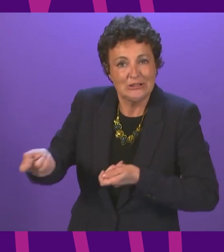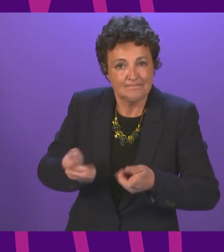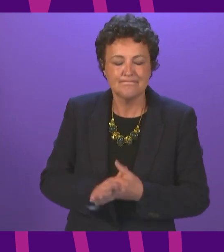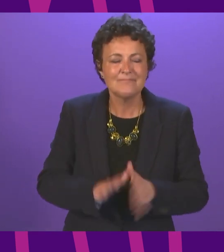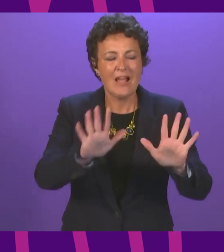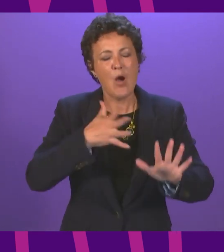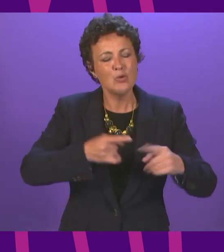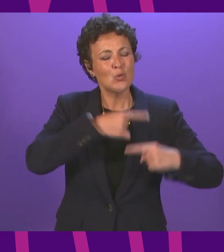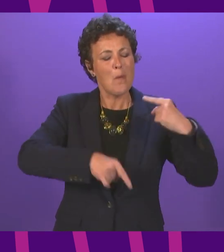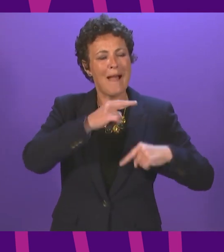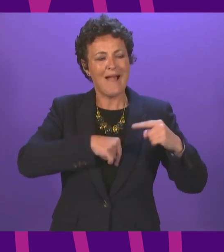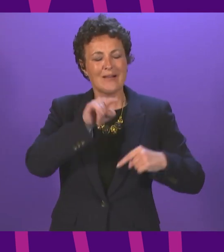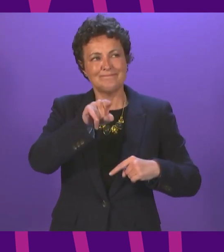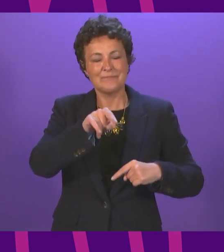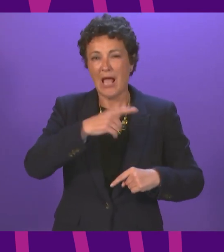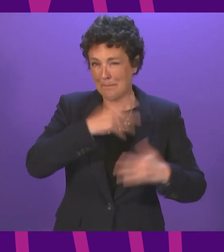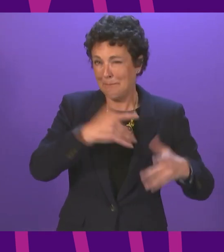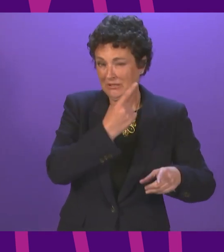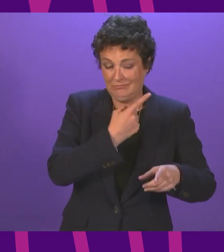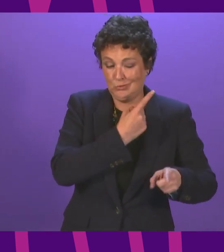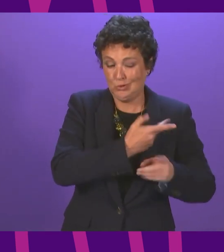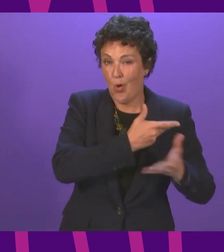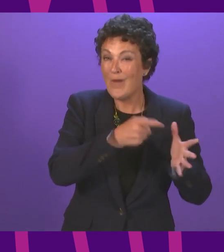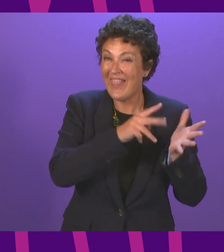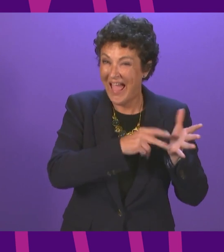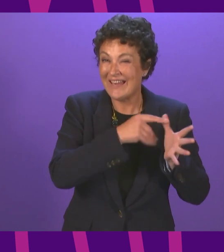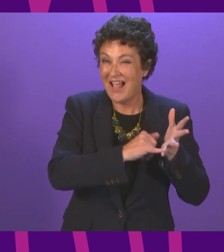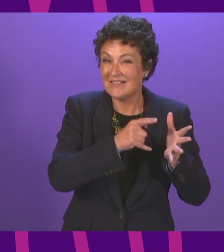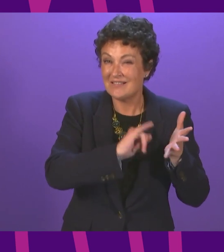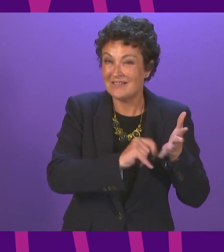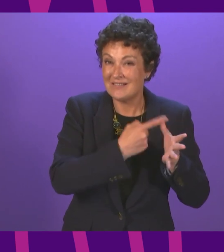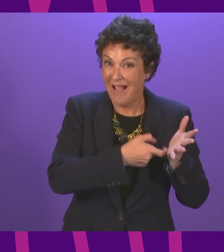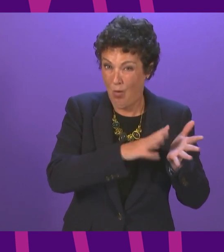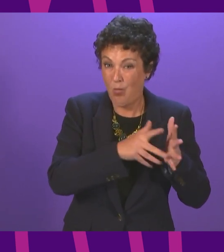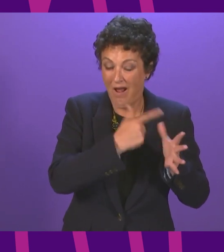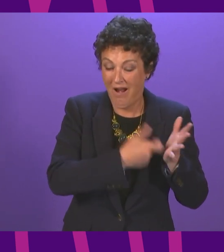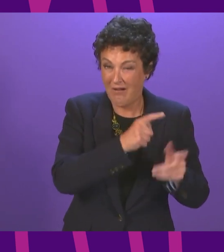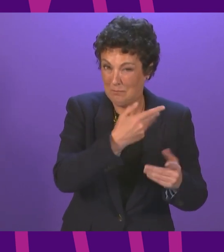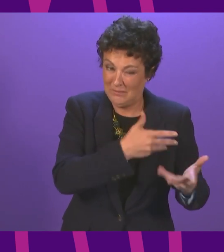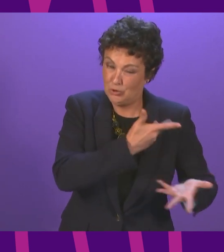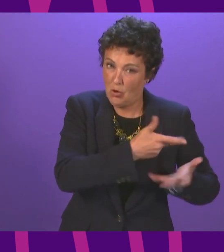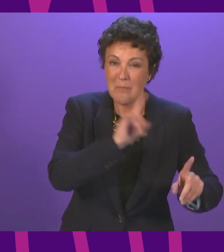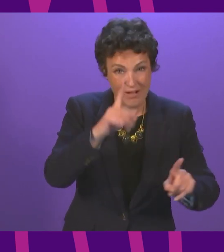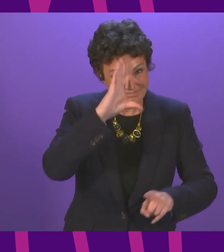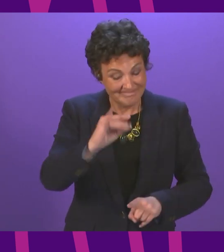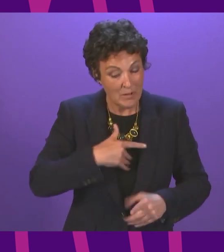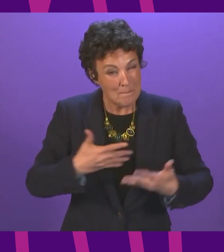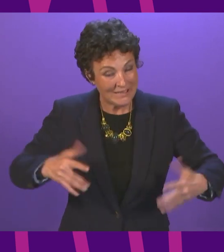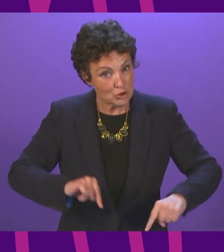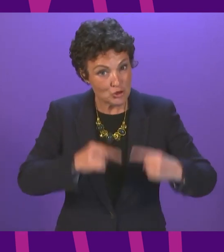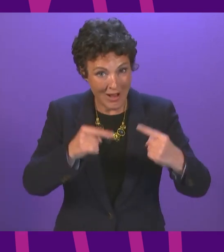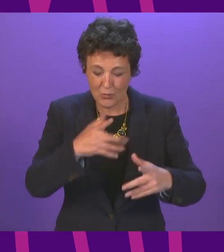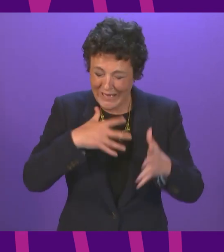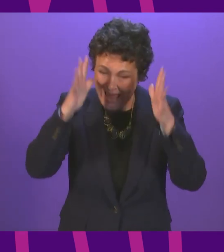exchanges with Anna Sarwar earlier on, one of the big challenges we have right now, is to make sure that we continue to manage